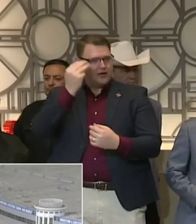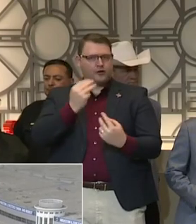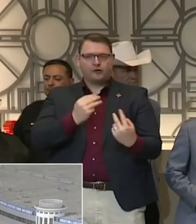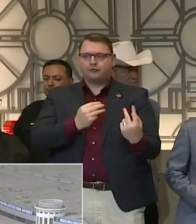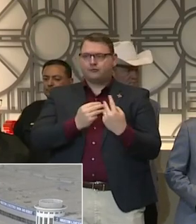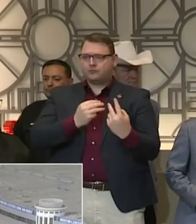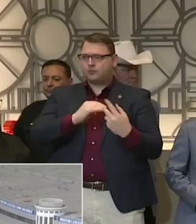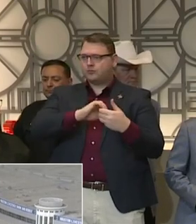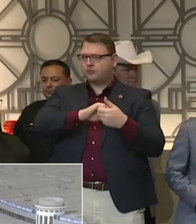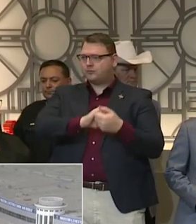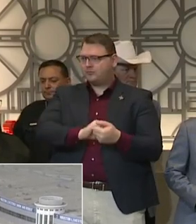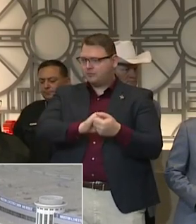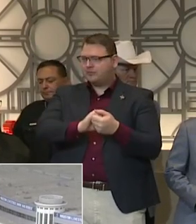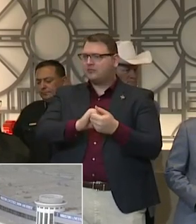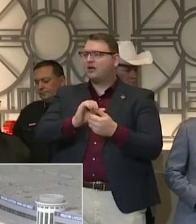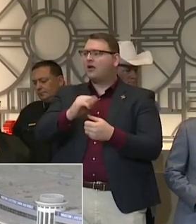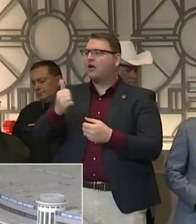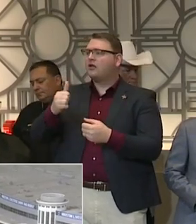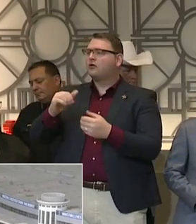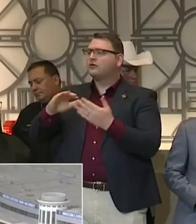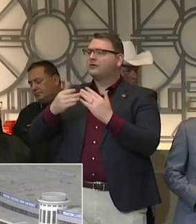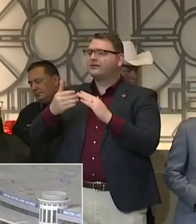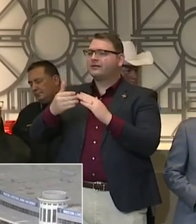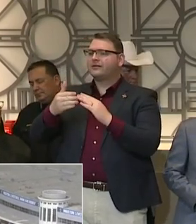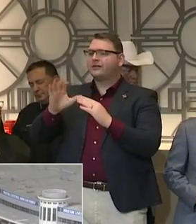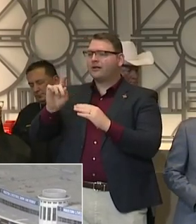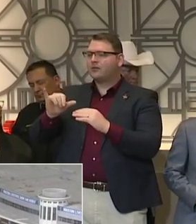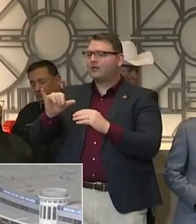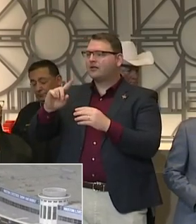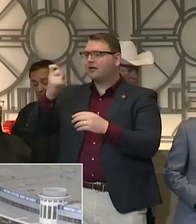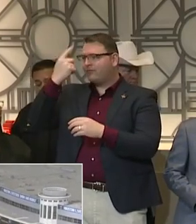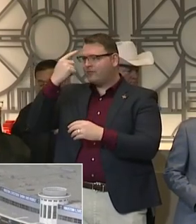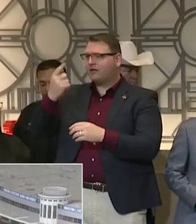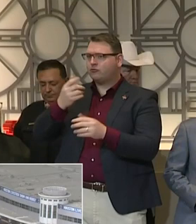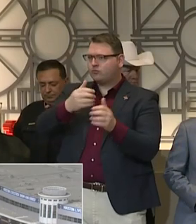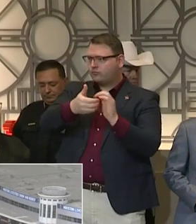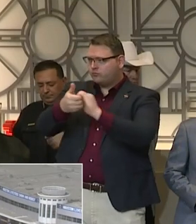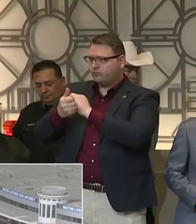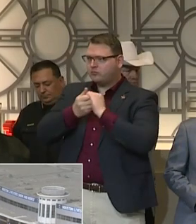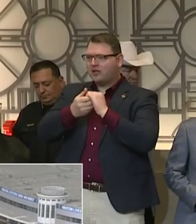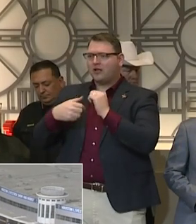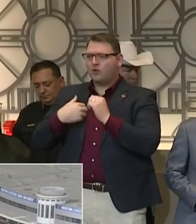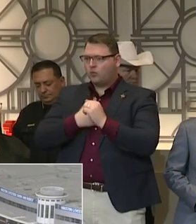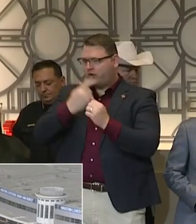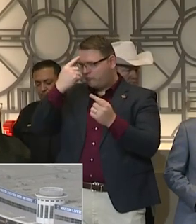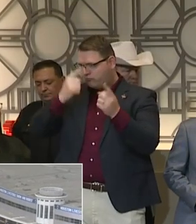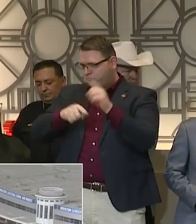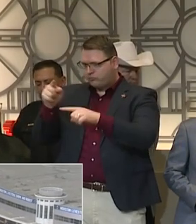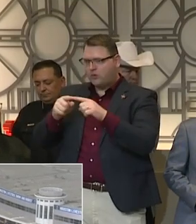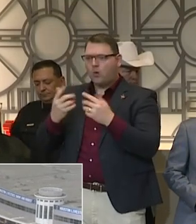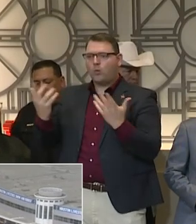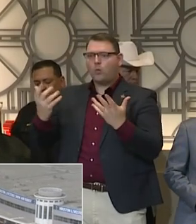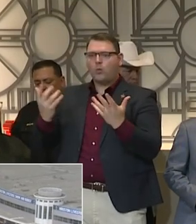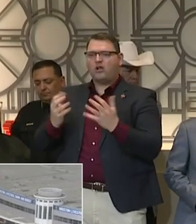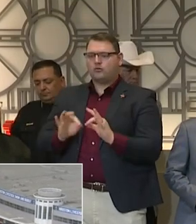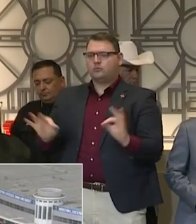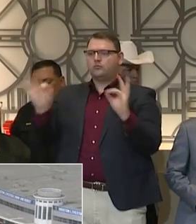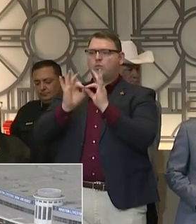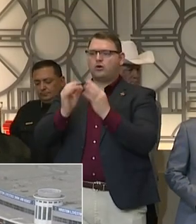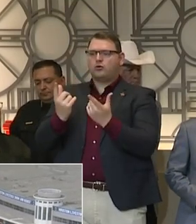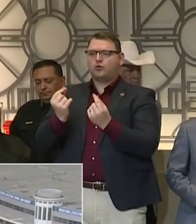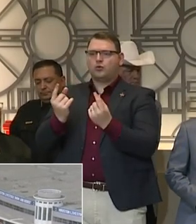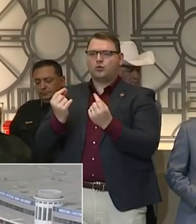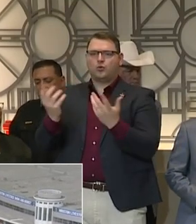other steps we need to take right now. Very important for folks to recognize. We are not a